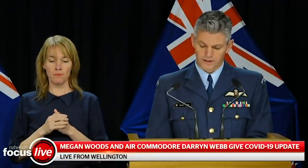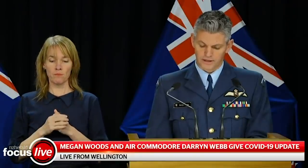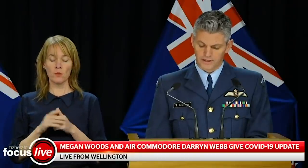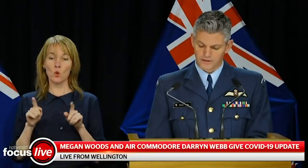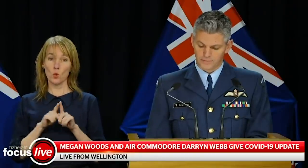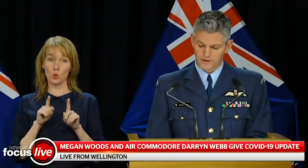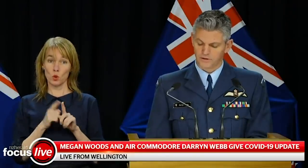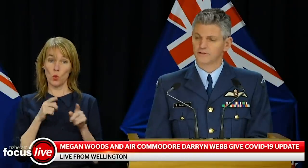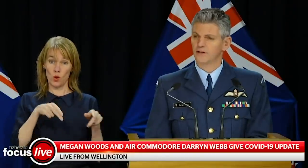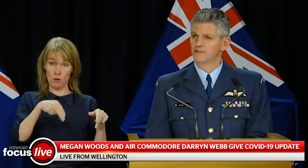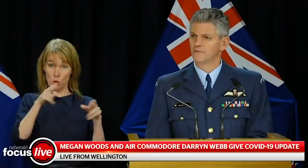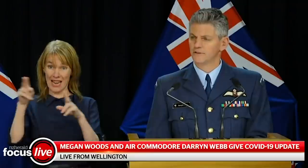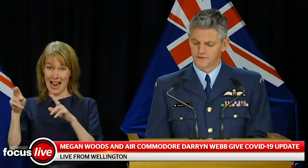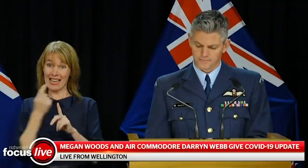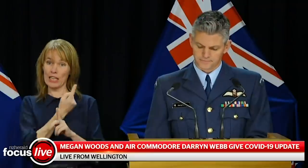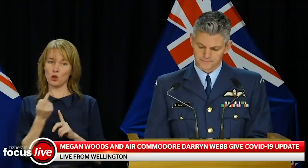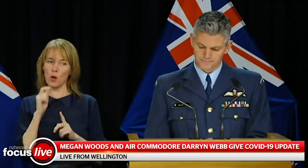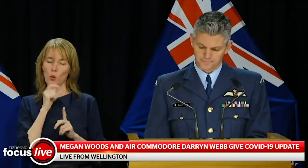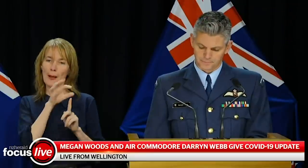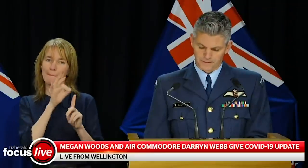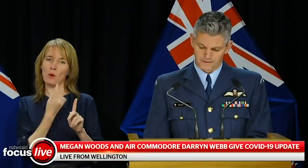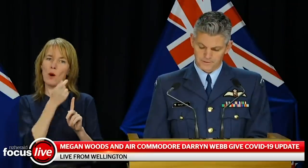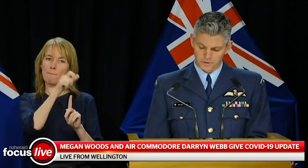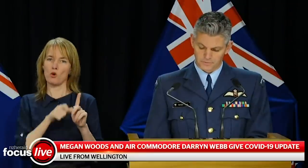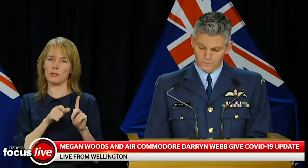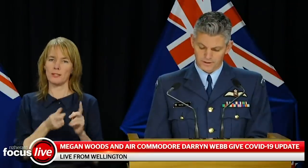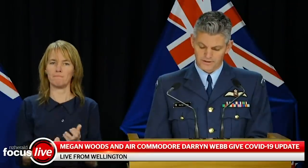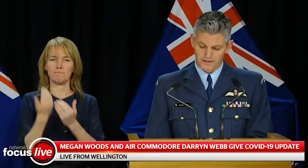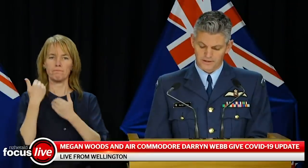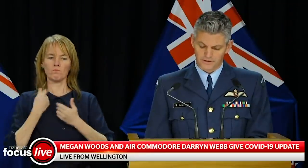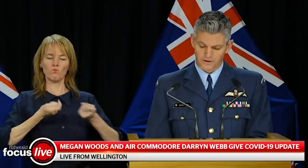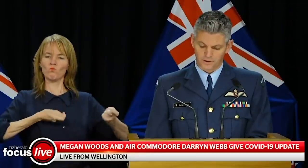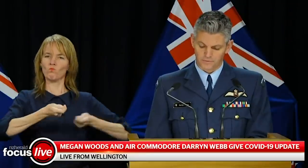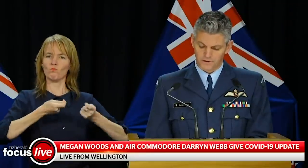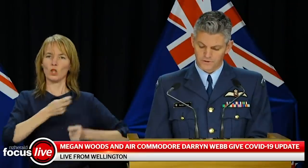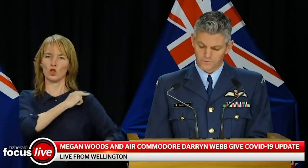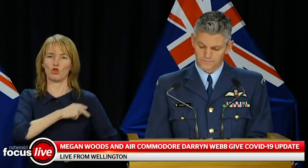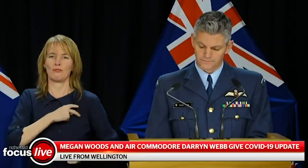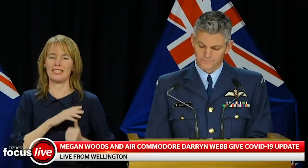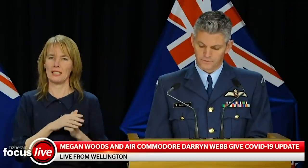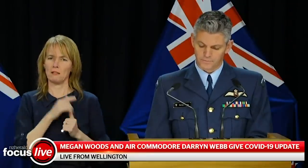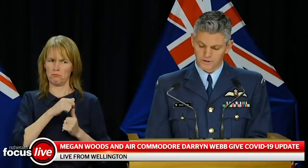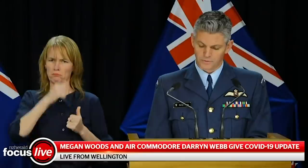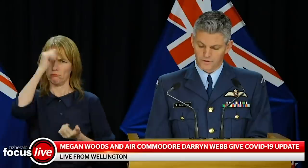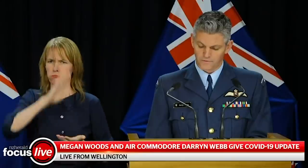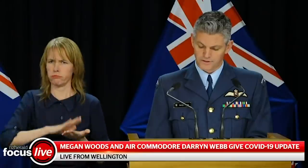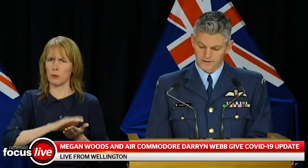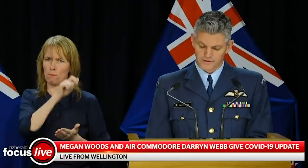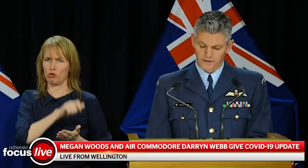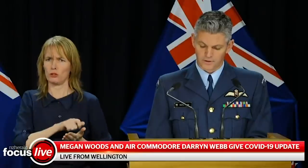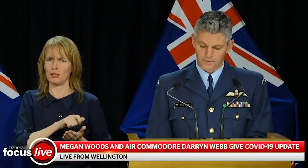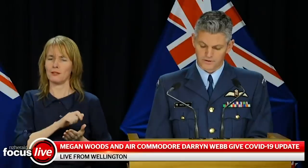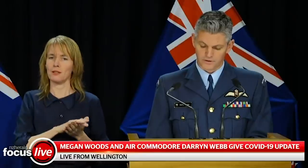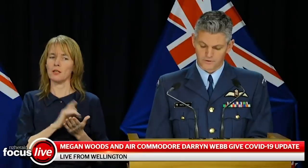position at each managed isolation facility. This person will be a senior security professional responsible for